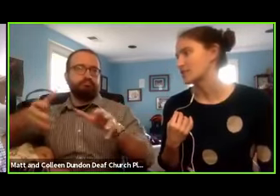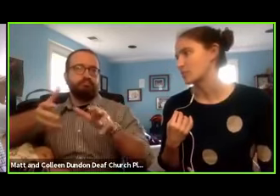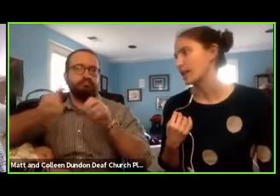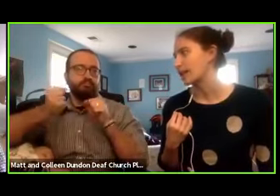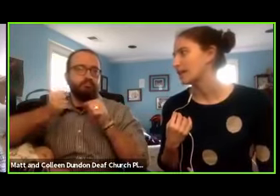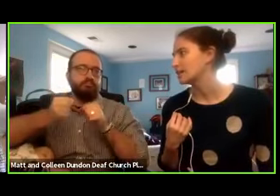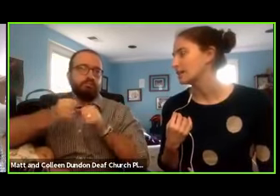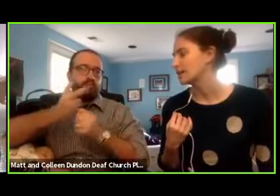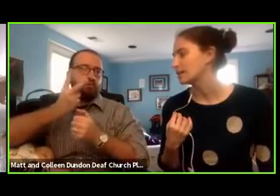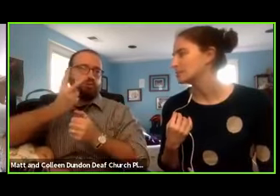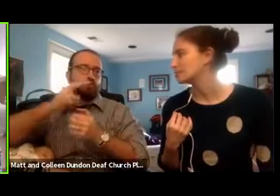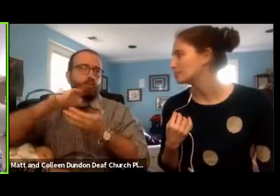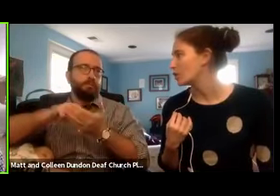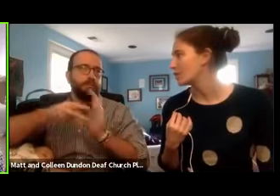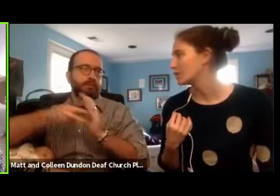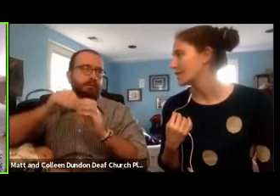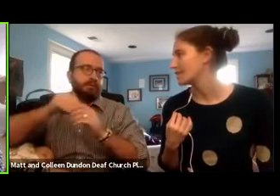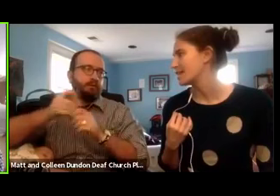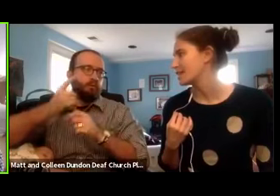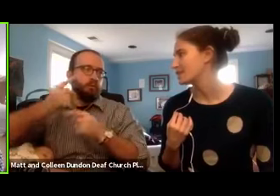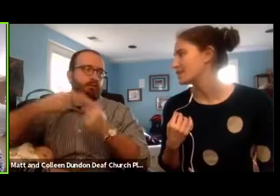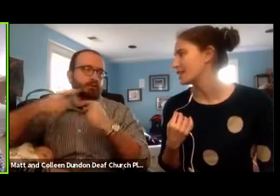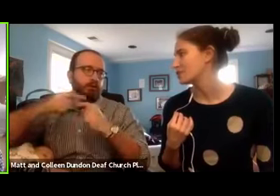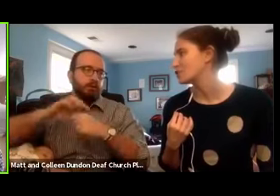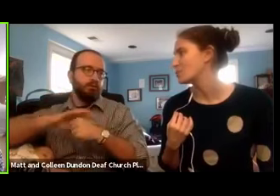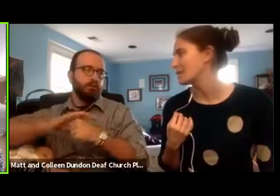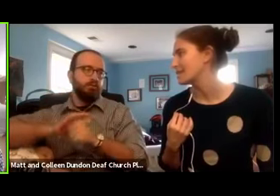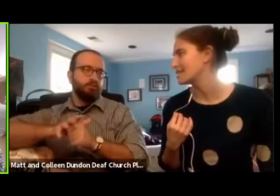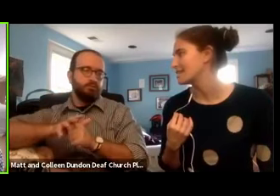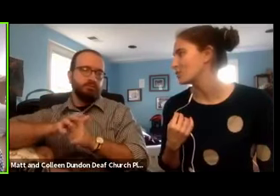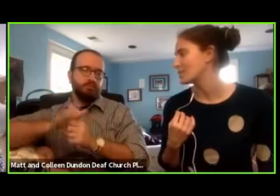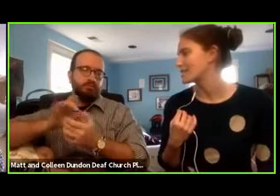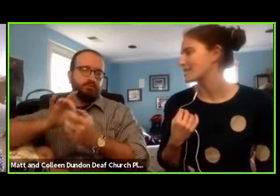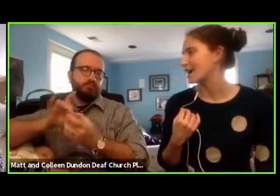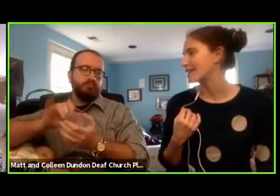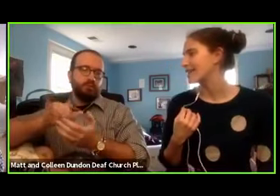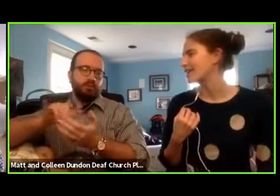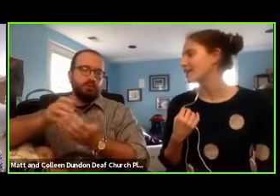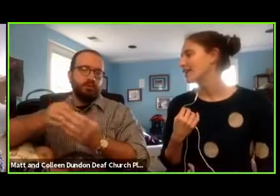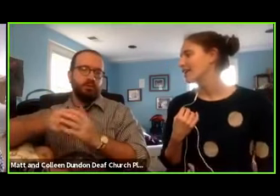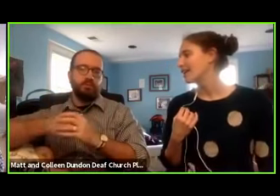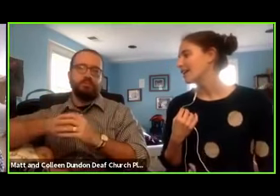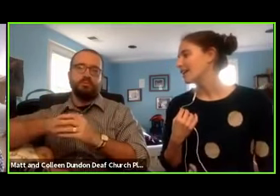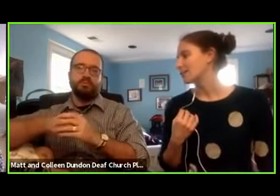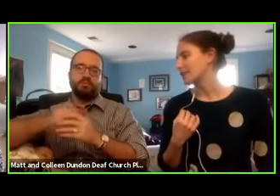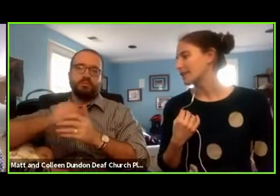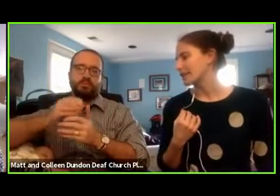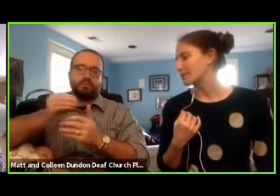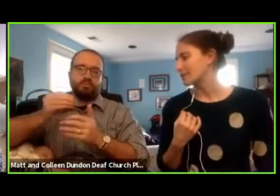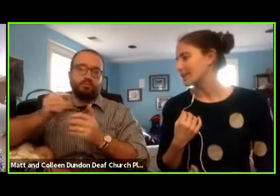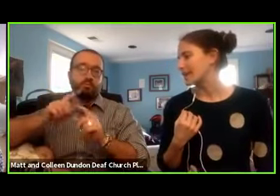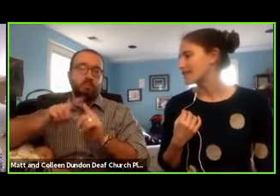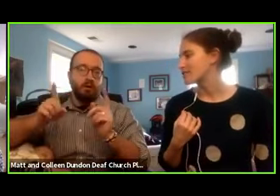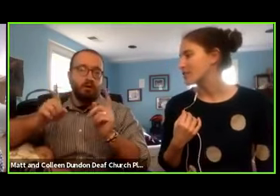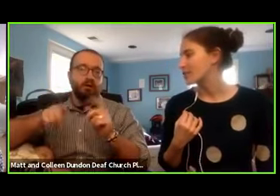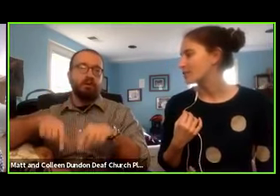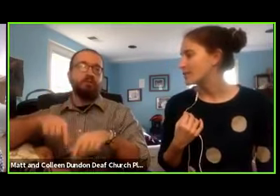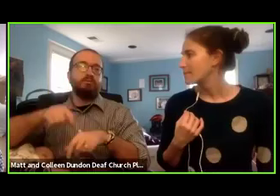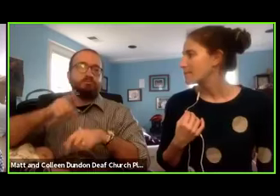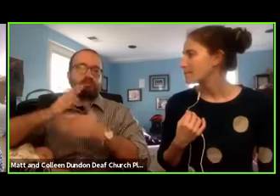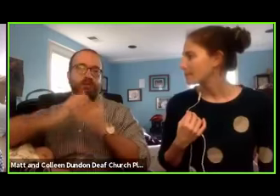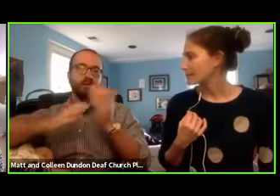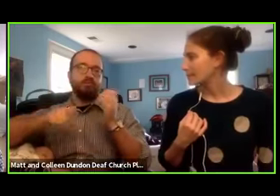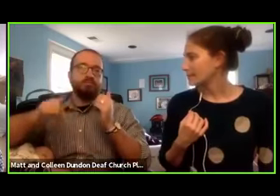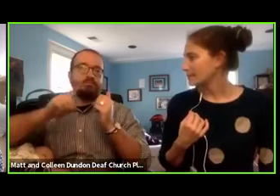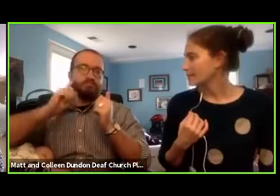because it's spreading all through that sign. There's kind of two meanings in one sign there related with that. So